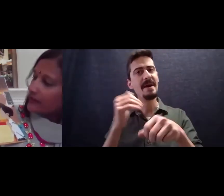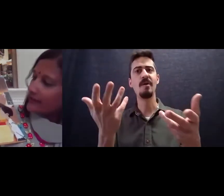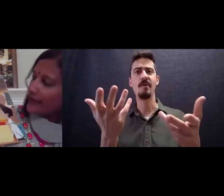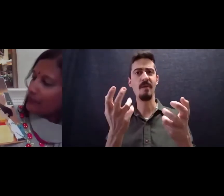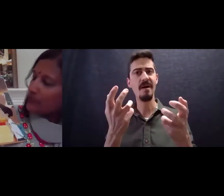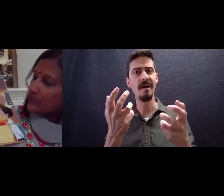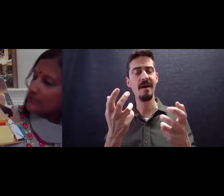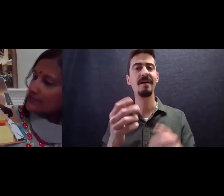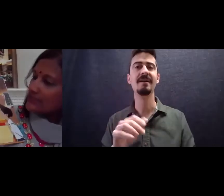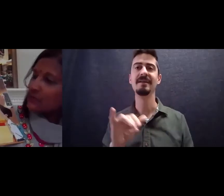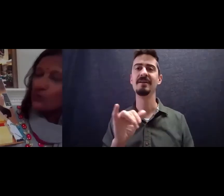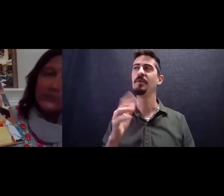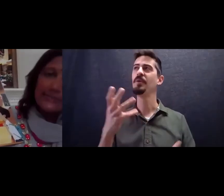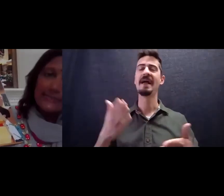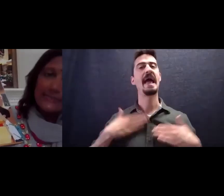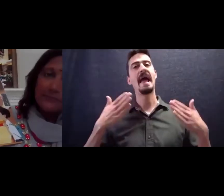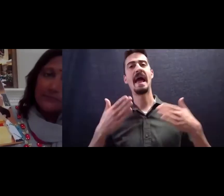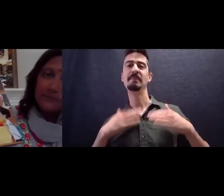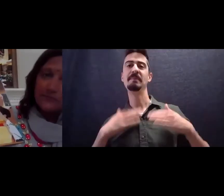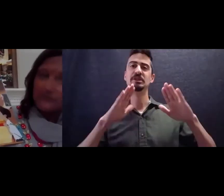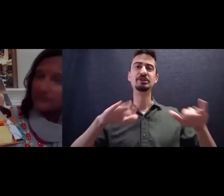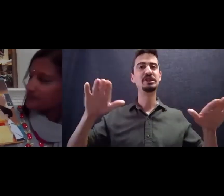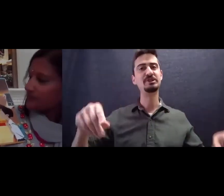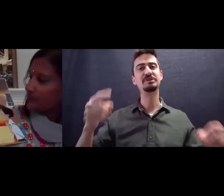like the happy kids in his school books did